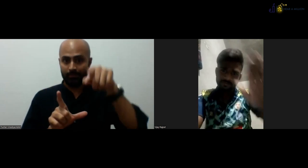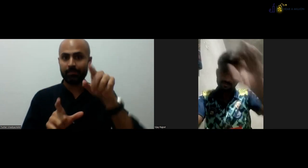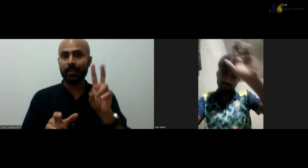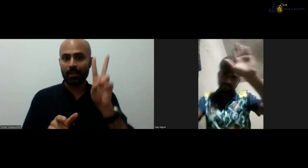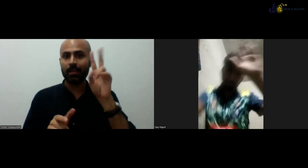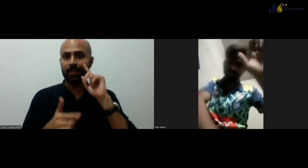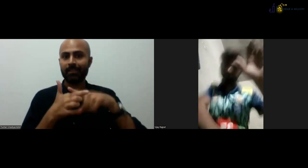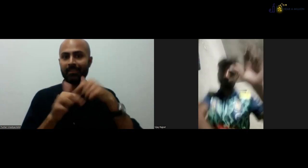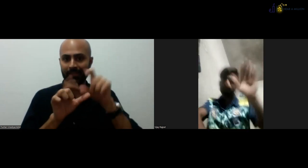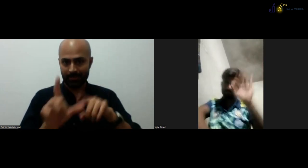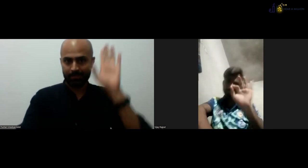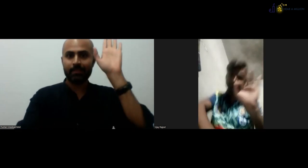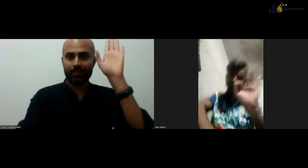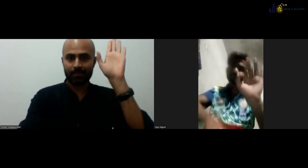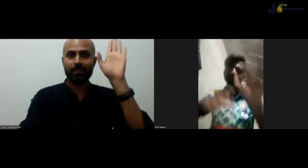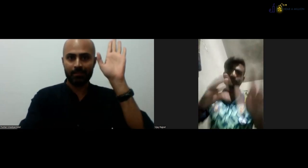Okay. We have Vijay.